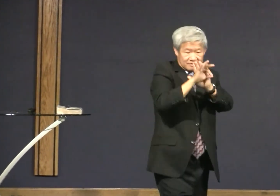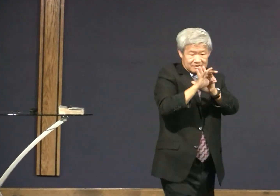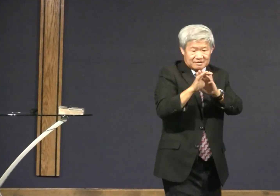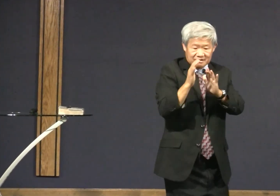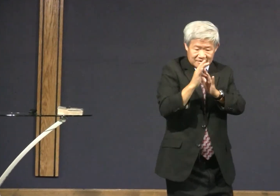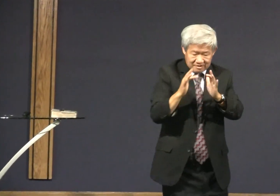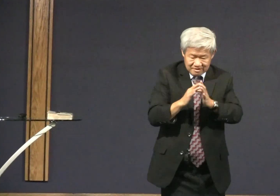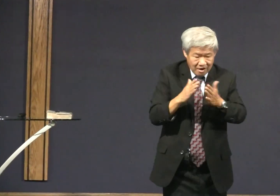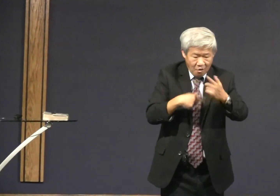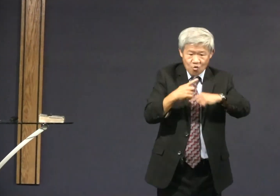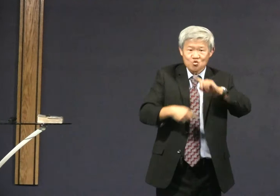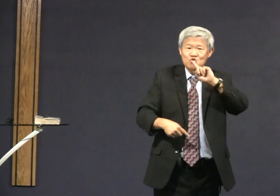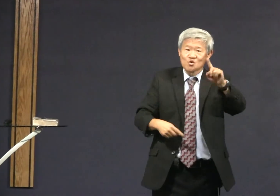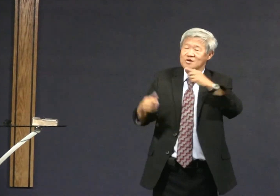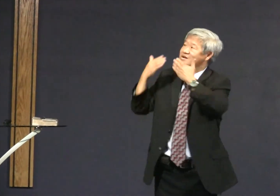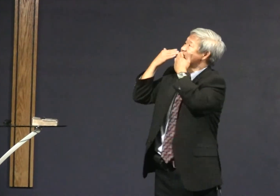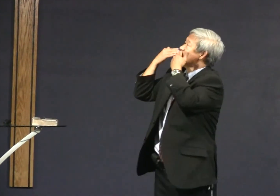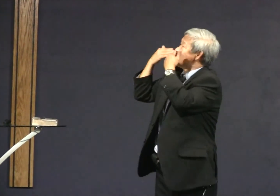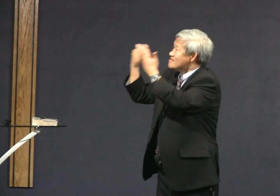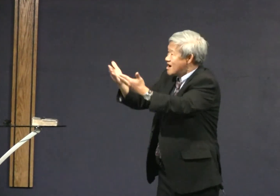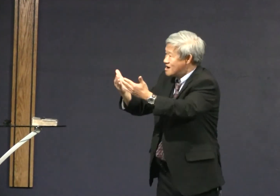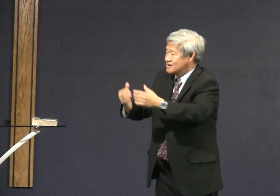for advising me I choose Jesus